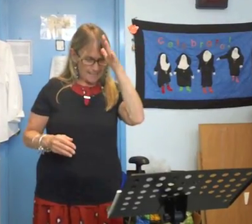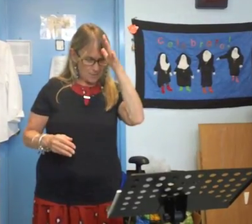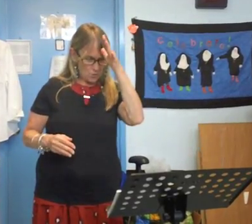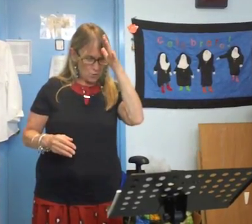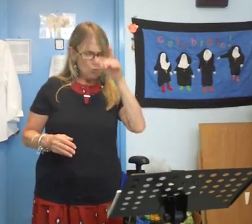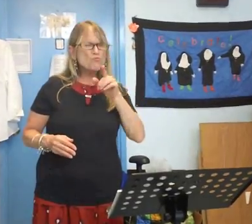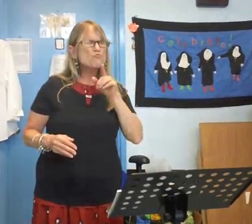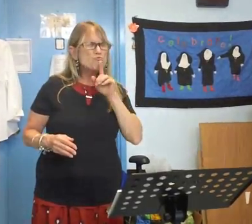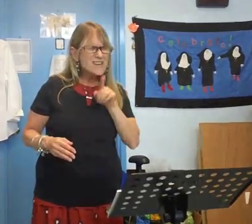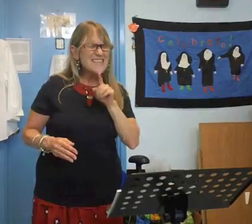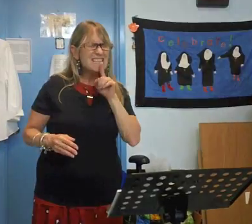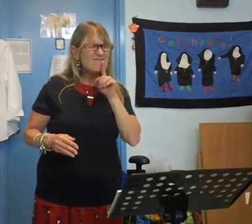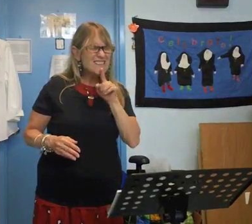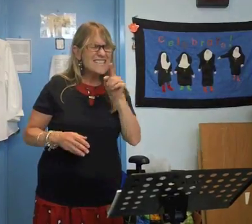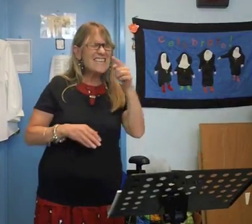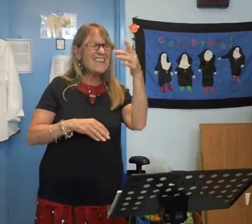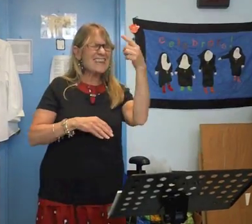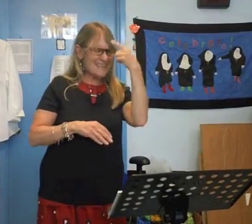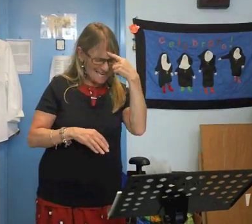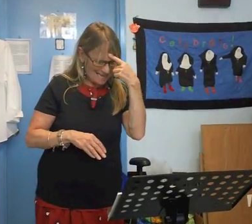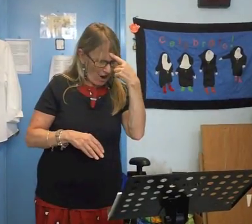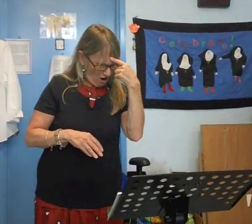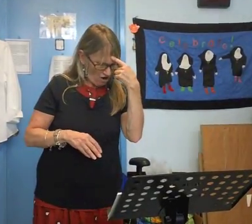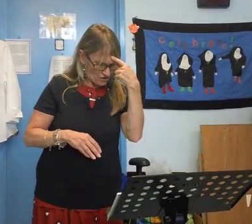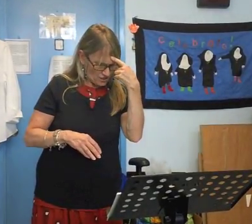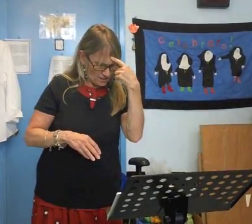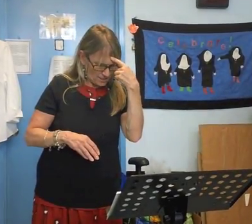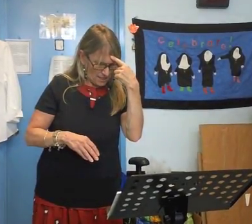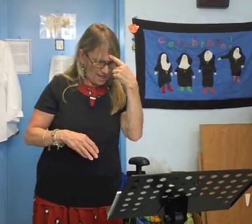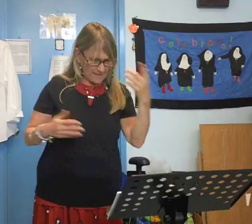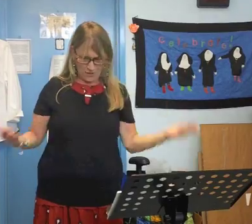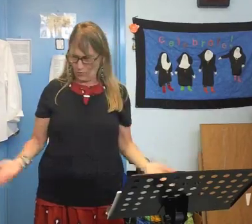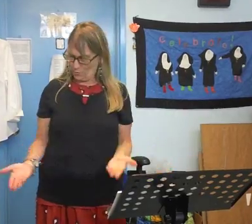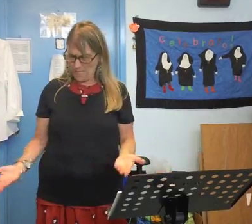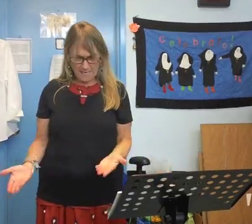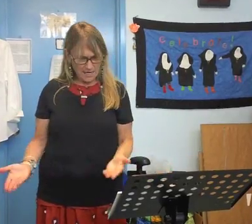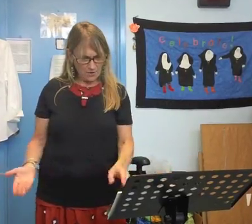really really think hard and he'll be there